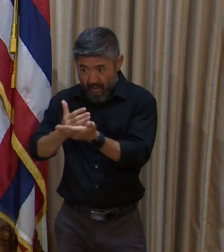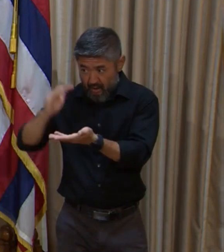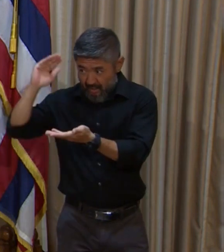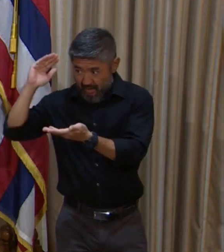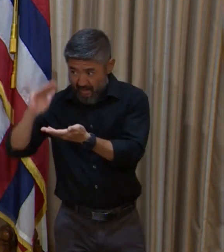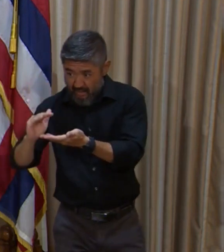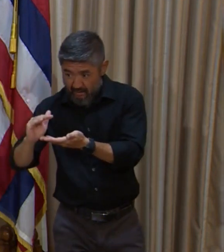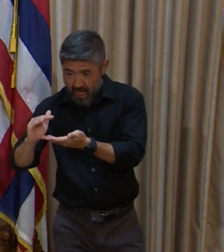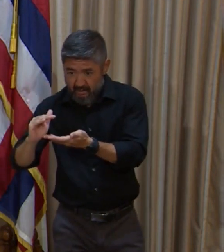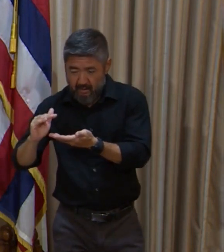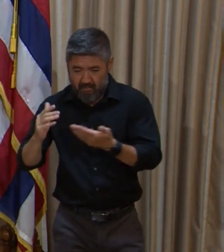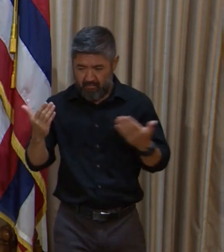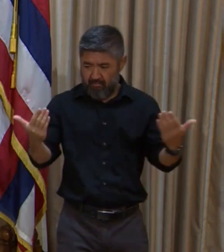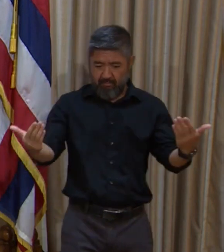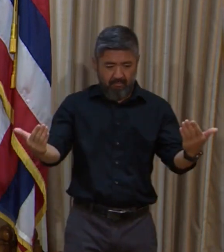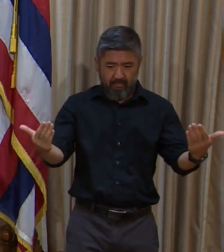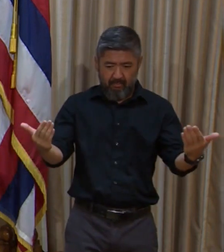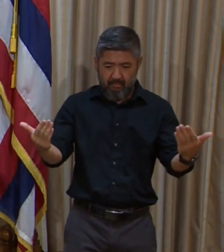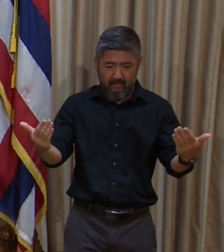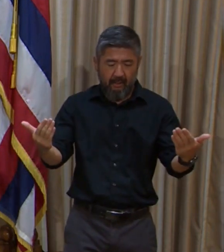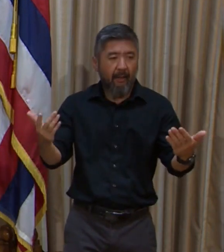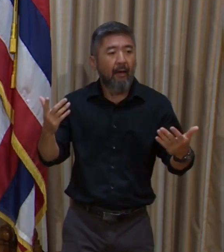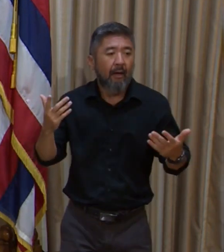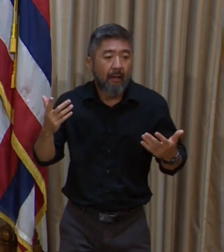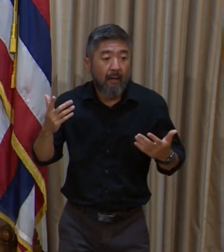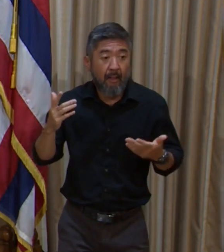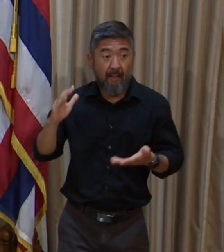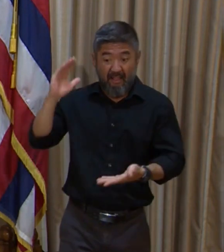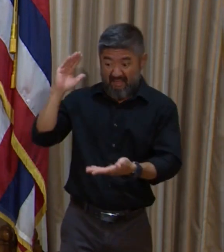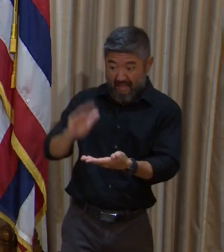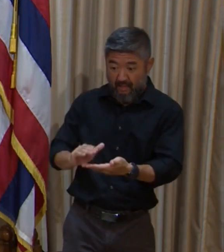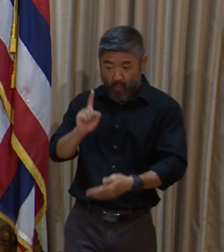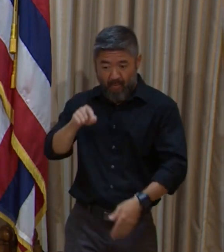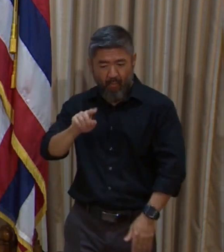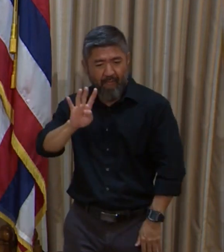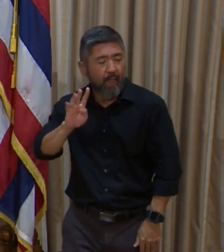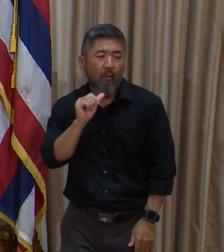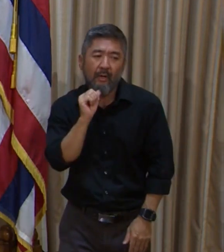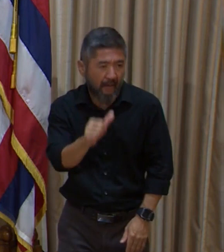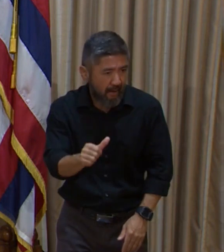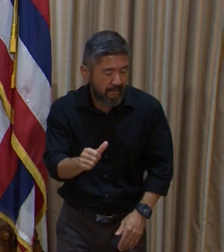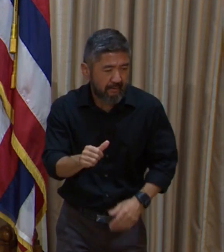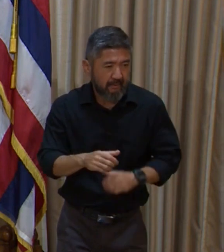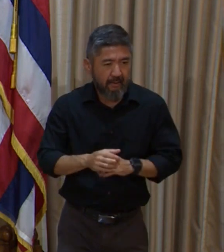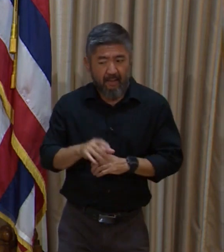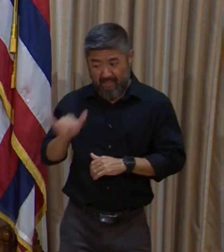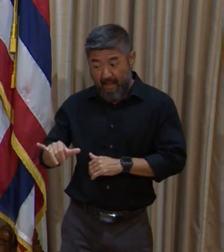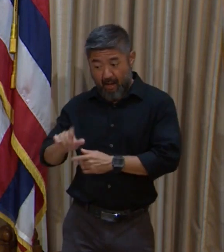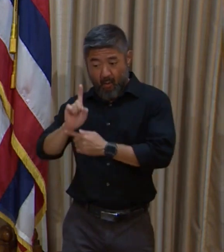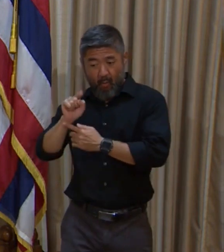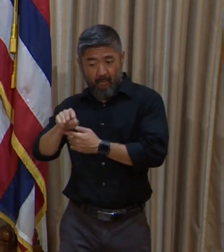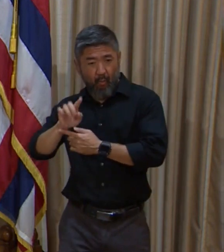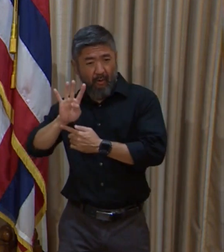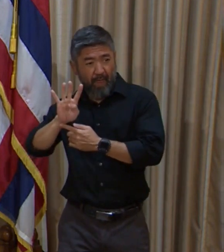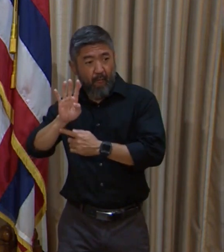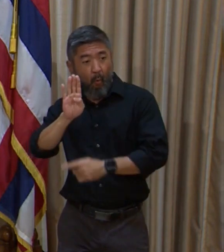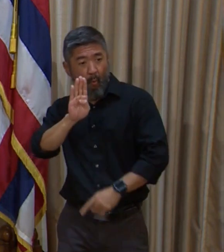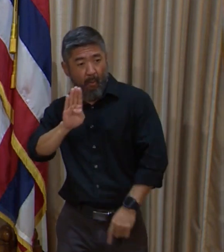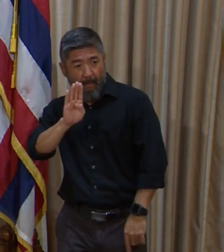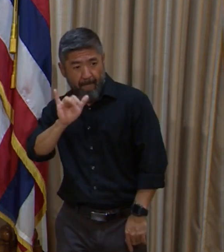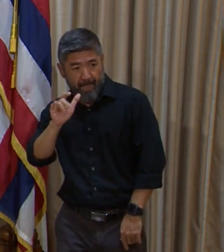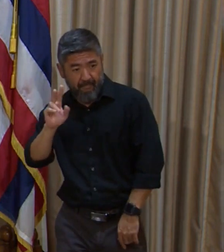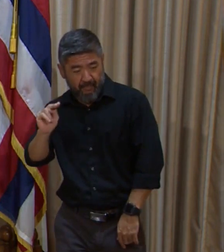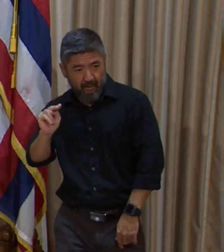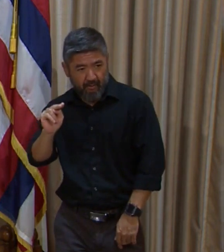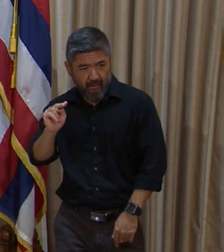not $1.4 billion. So the $1.4 billion is in reference to the